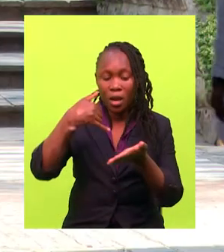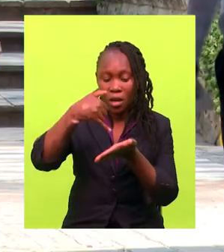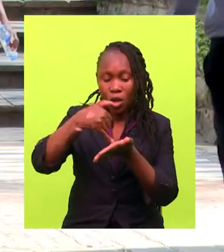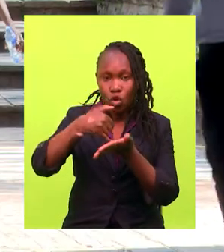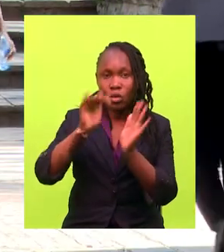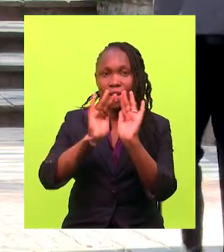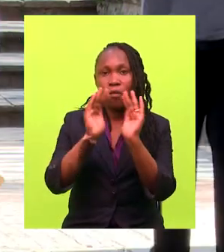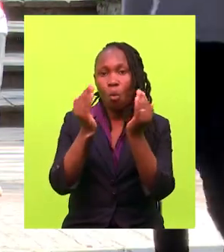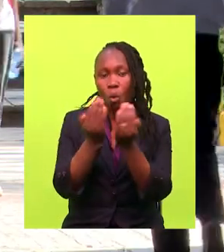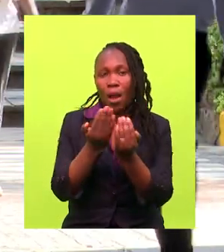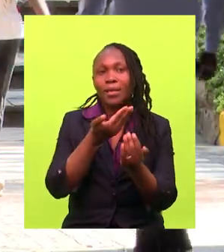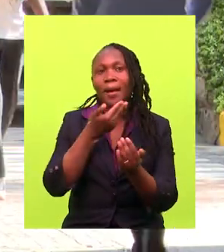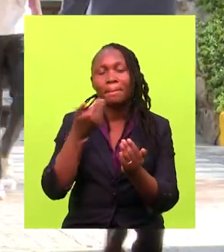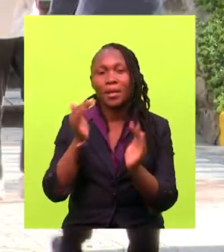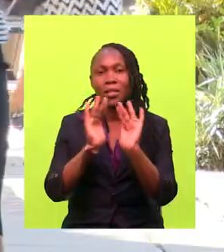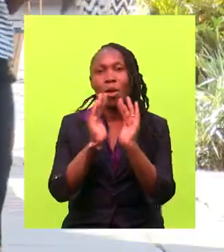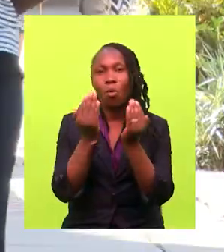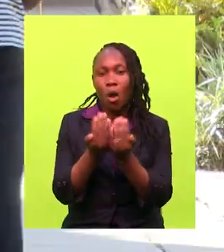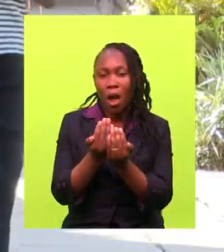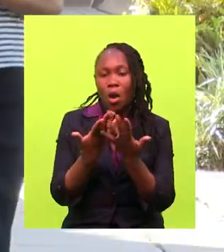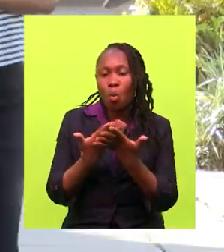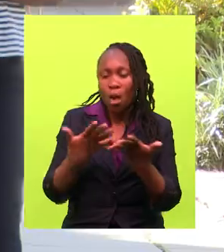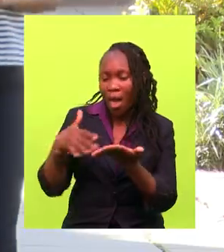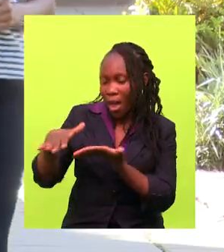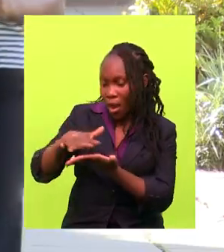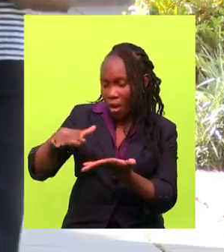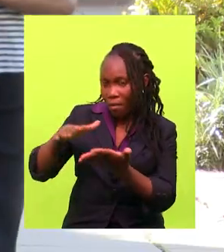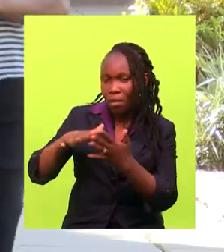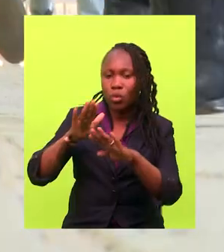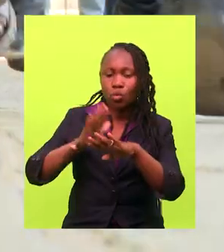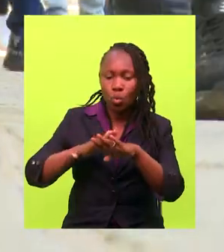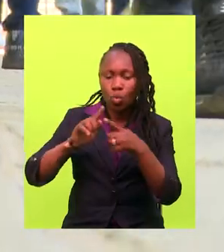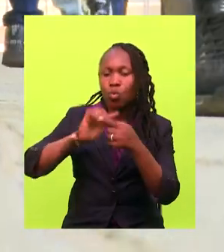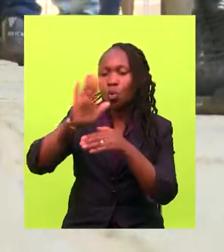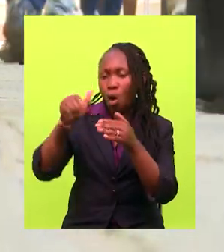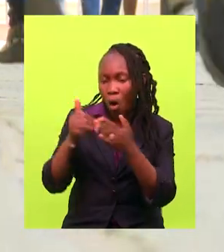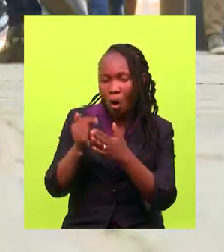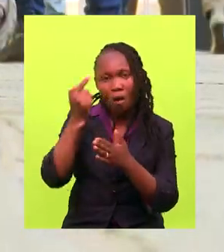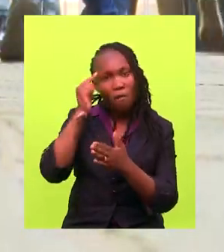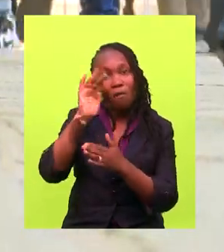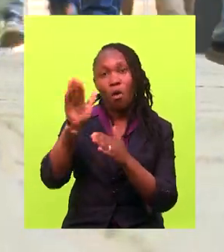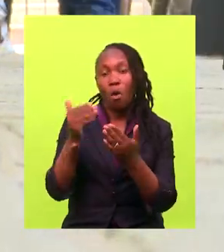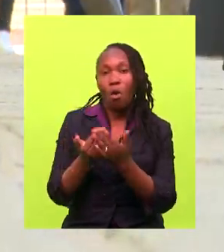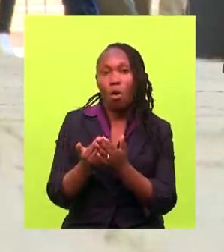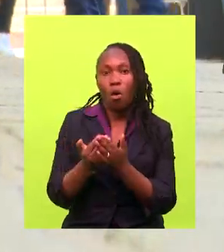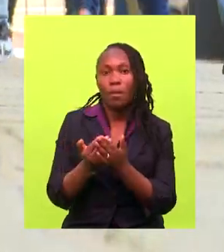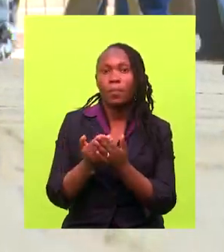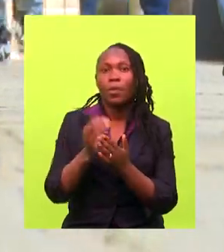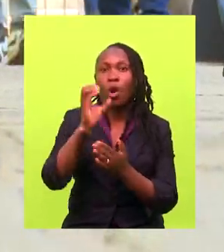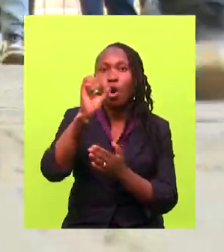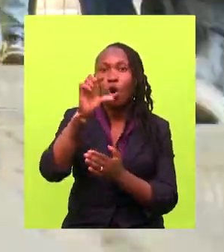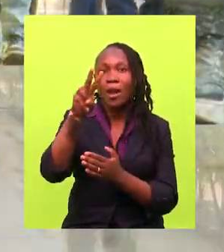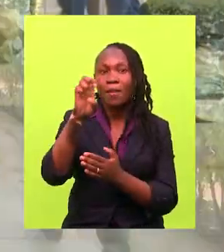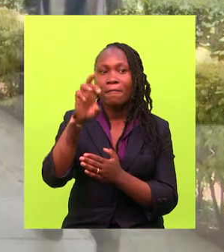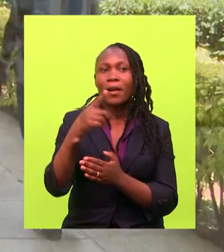An inclusive world is a better world, an enabling environment that is fostered by all for all. Oliver